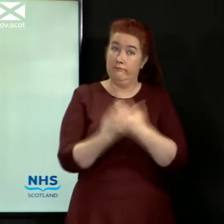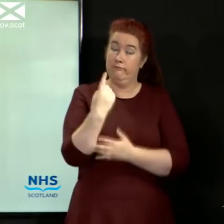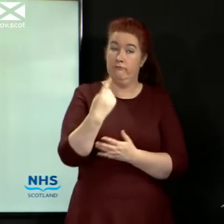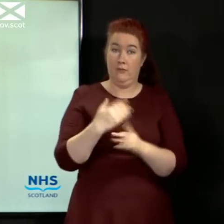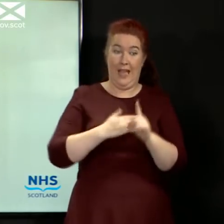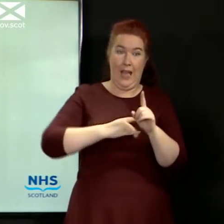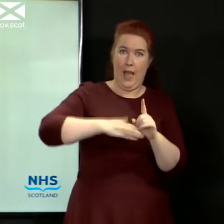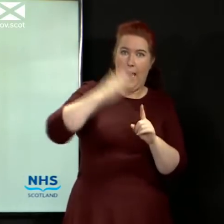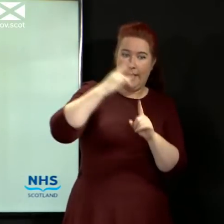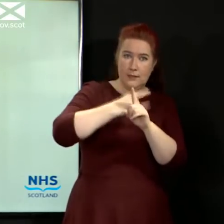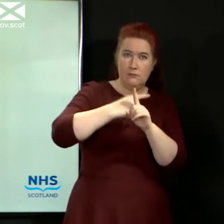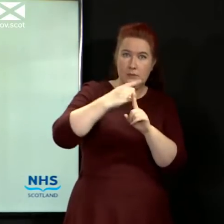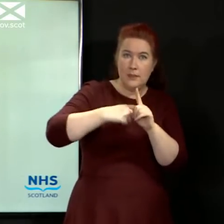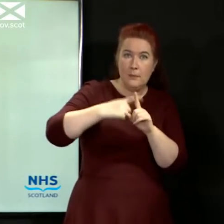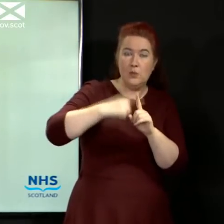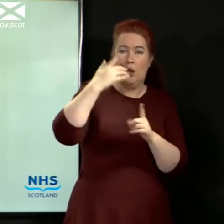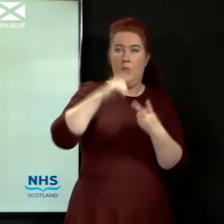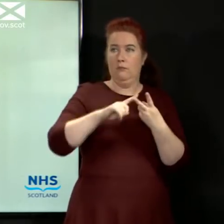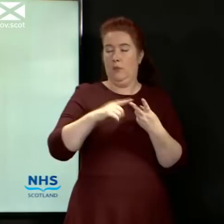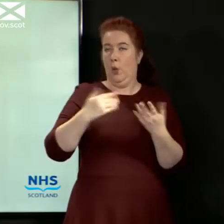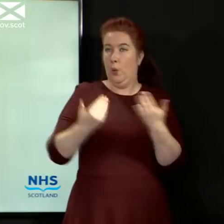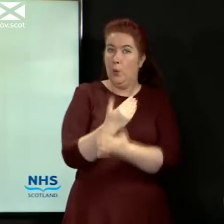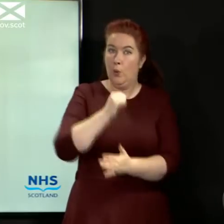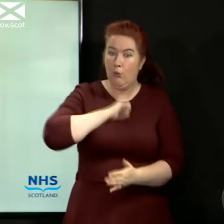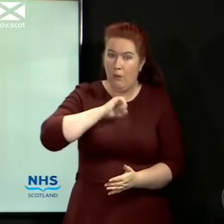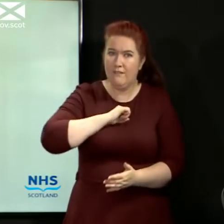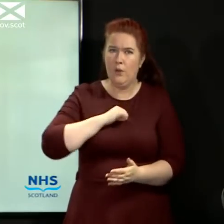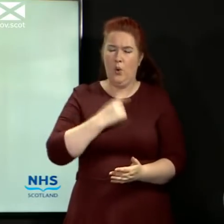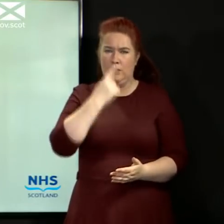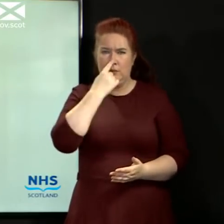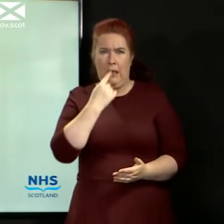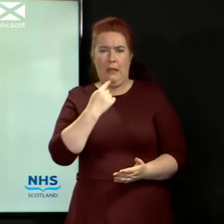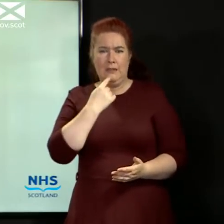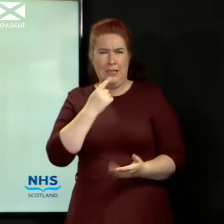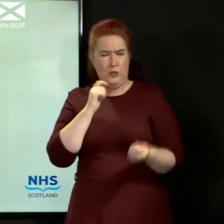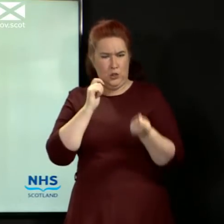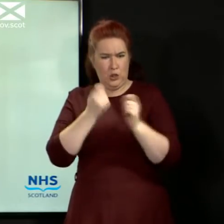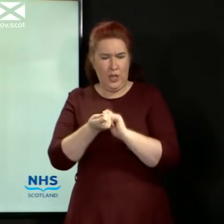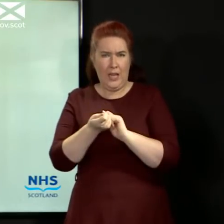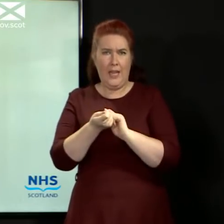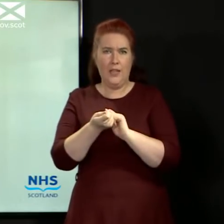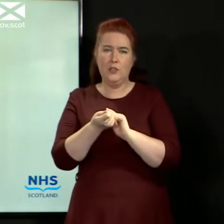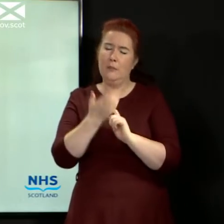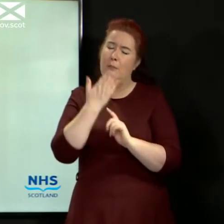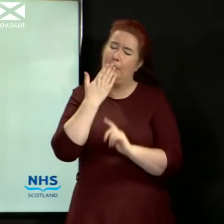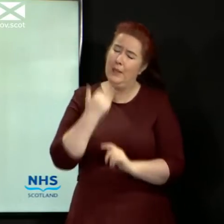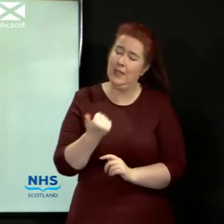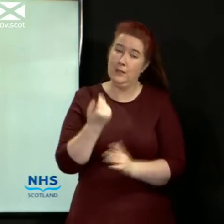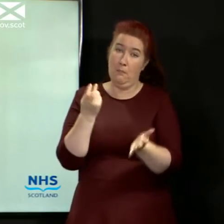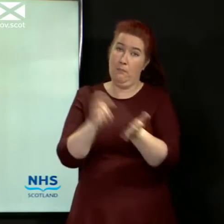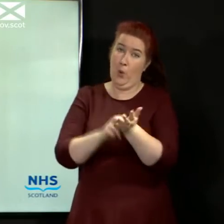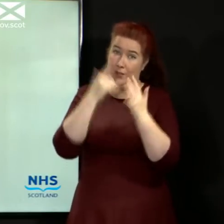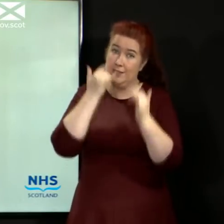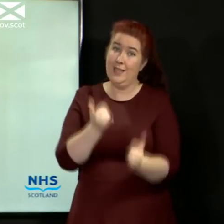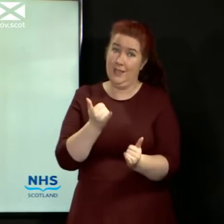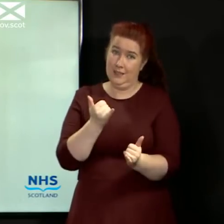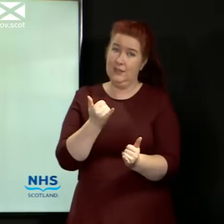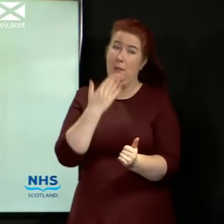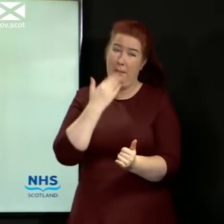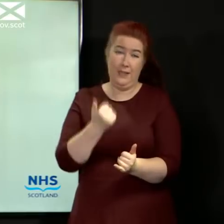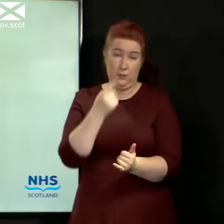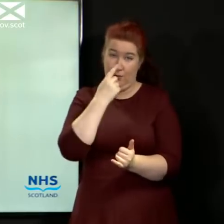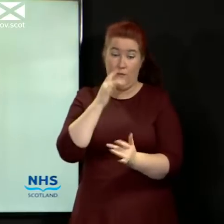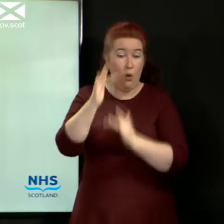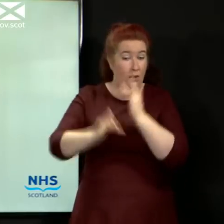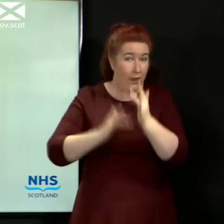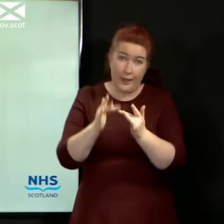cough, or any changes in your sense of taste or smell, please, please make sure you book a test. You can do this online